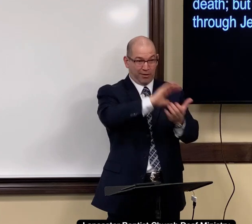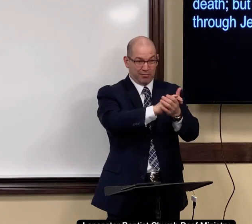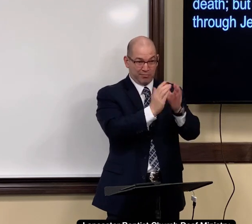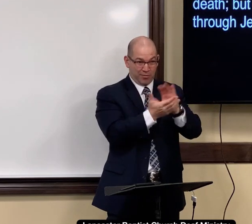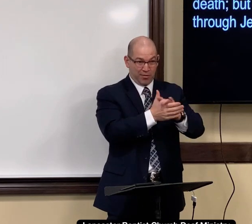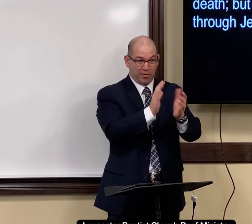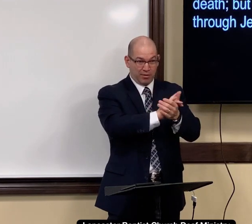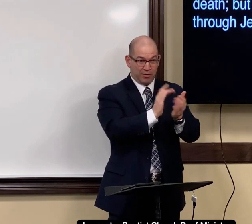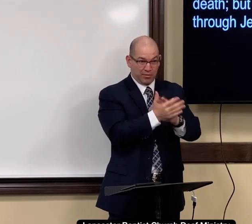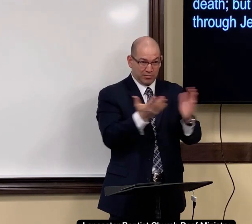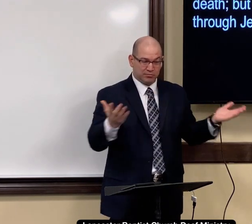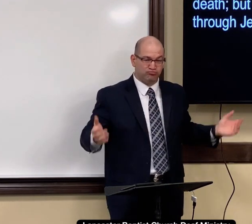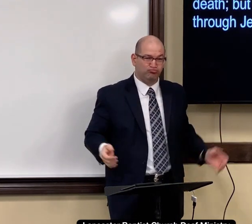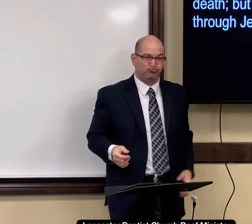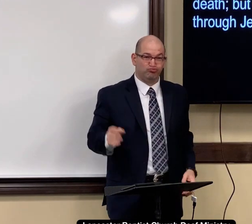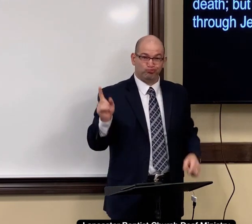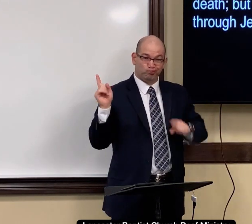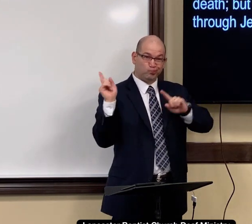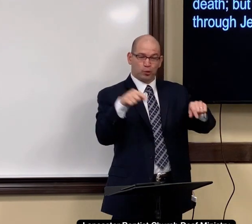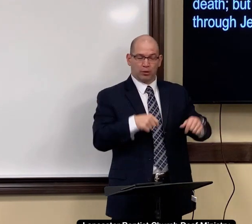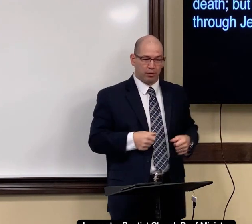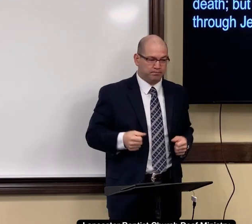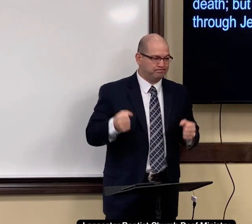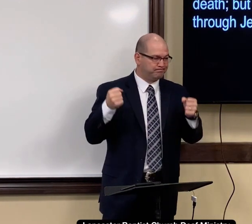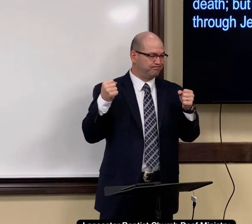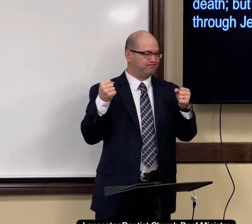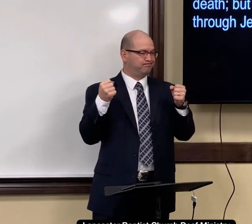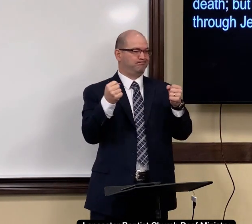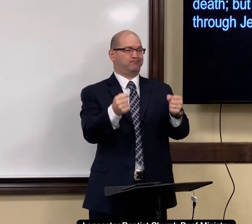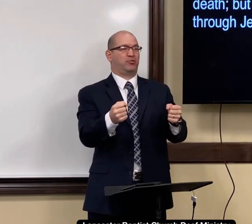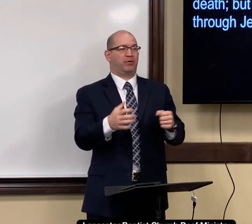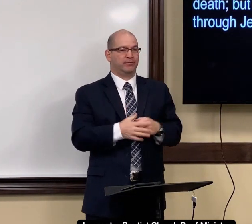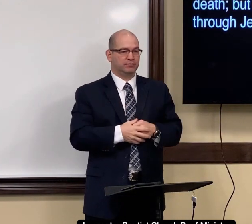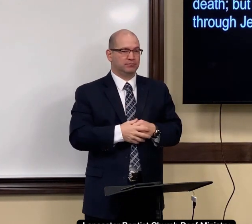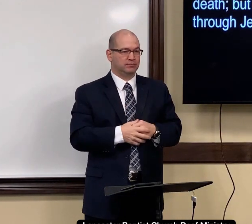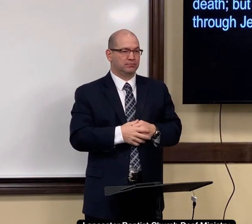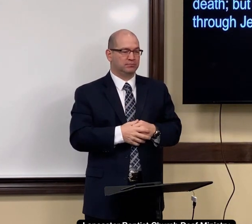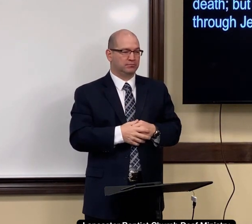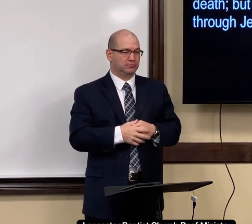you know, where they make hamburgers and stuff, and you go there, drive in,